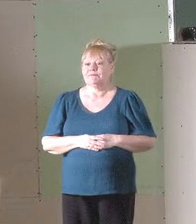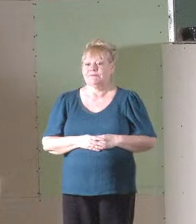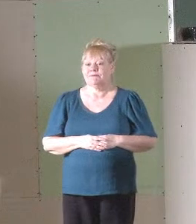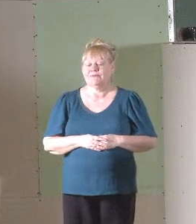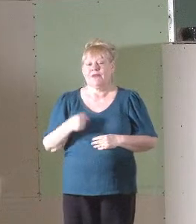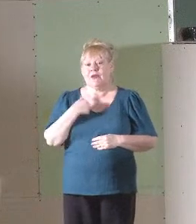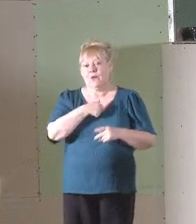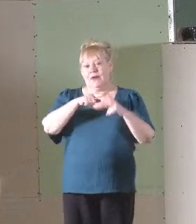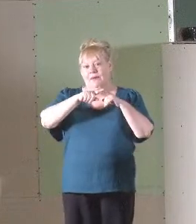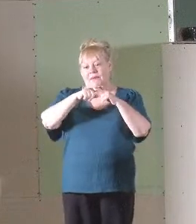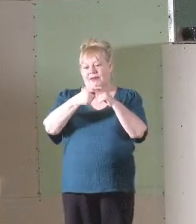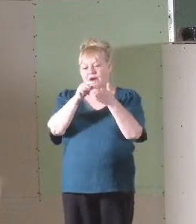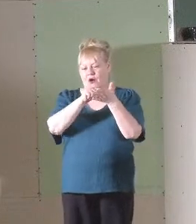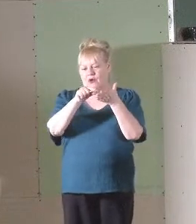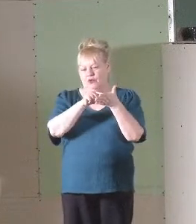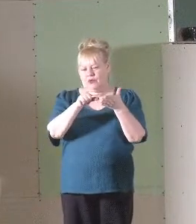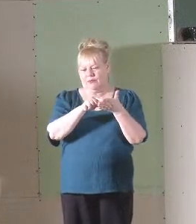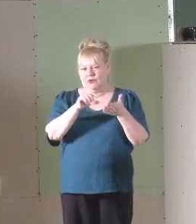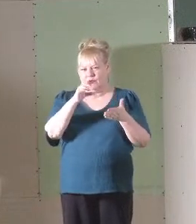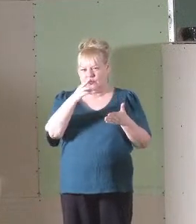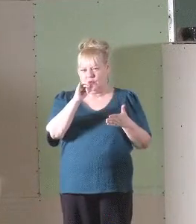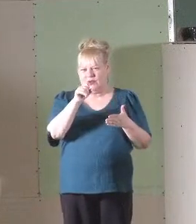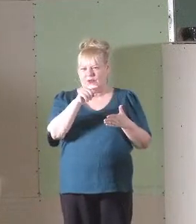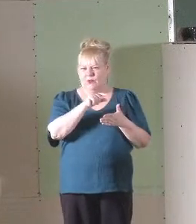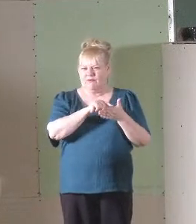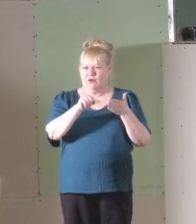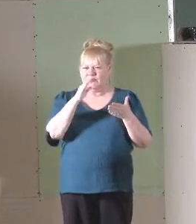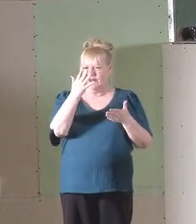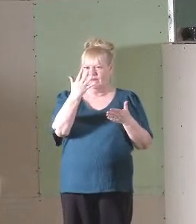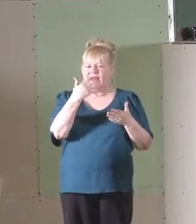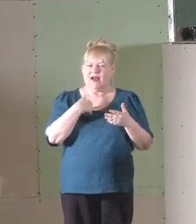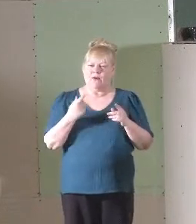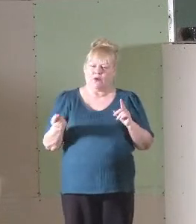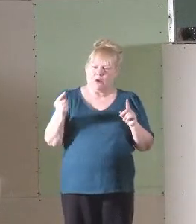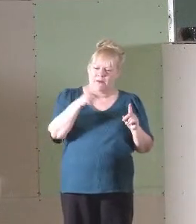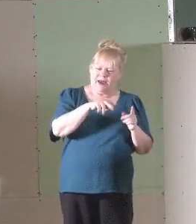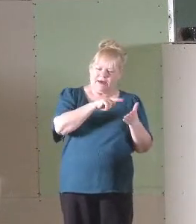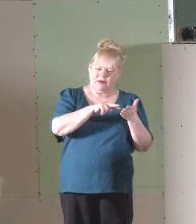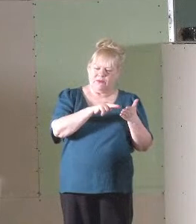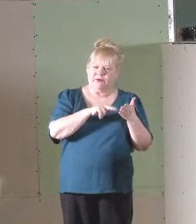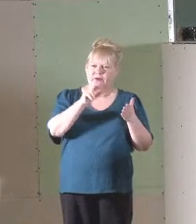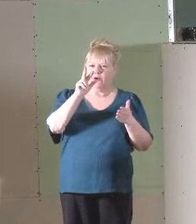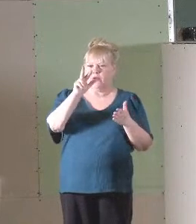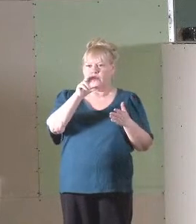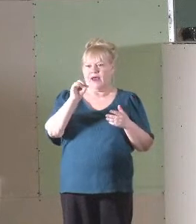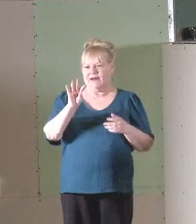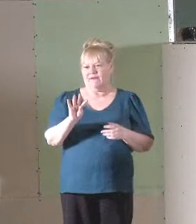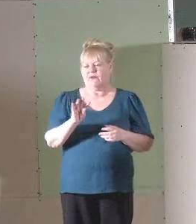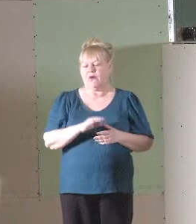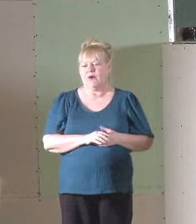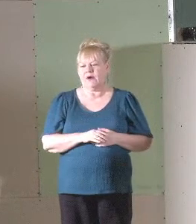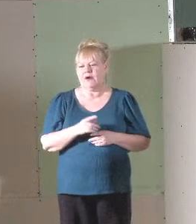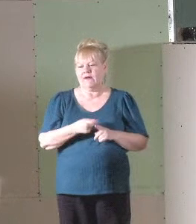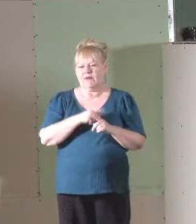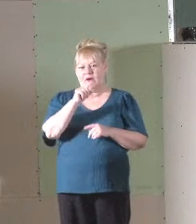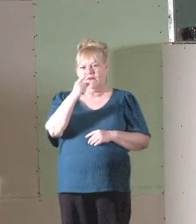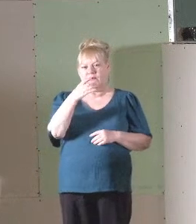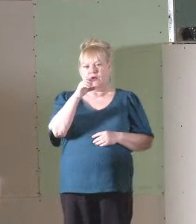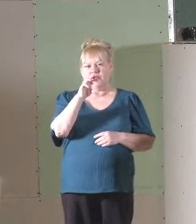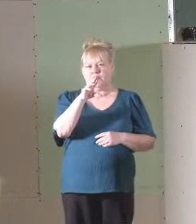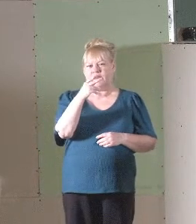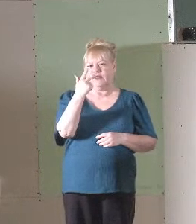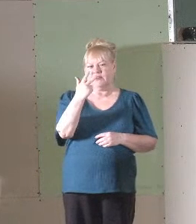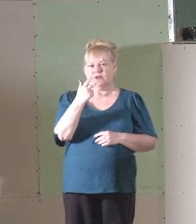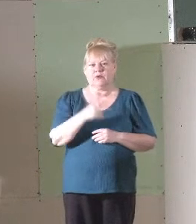We began our scripture reading, Chris did, with verse number 5. I'd like to go back and read verses 3 and 4 from 1 Corinthians chapter